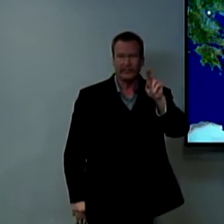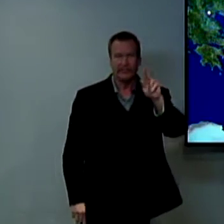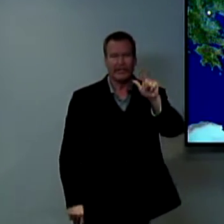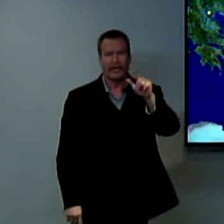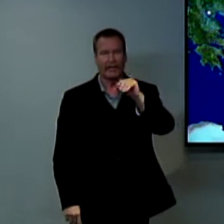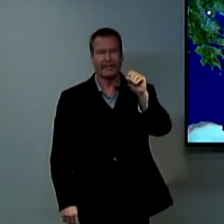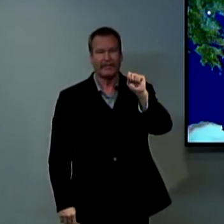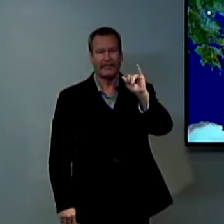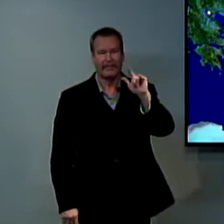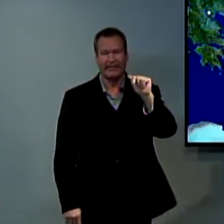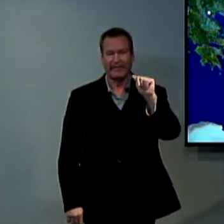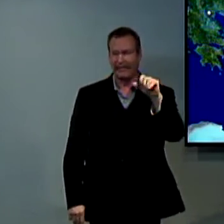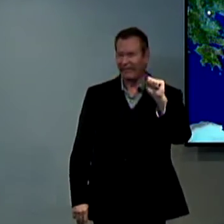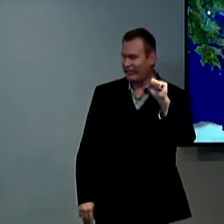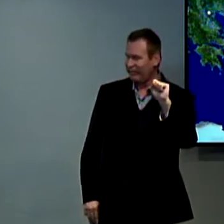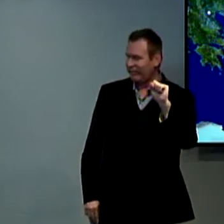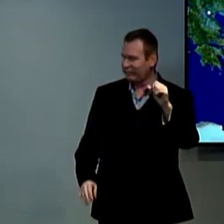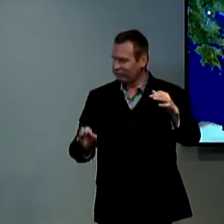persuaded and joined Paul in silence